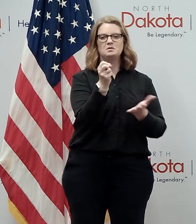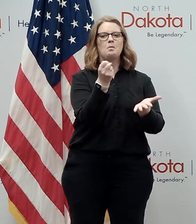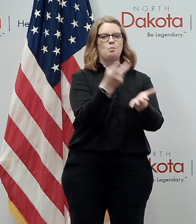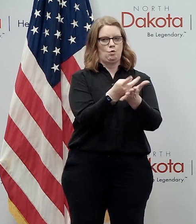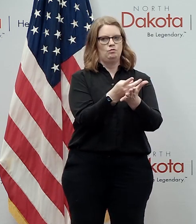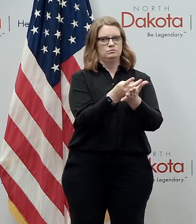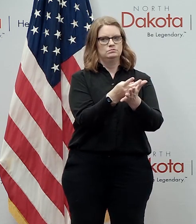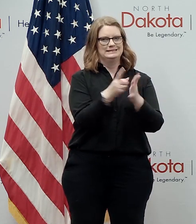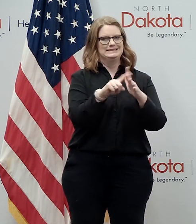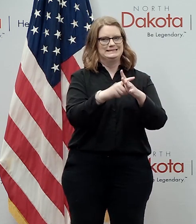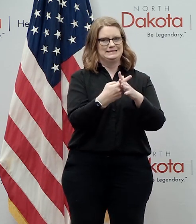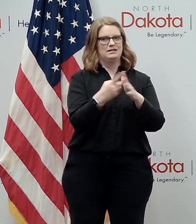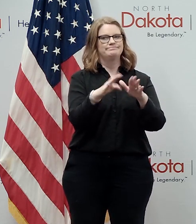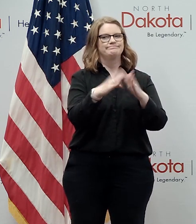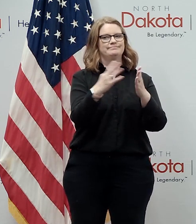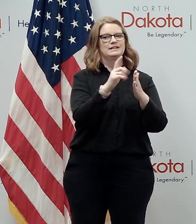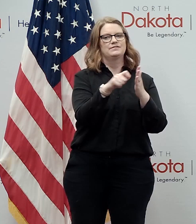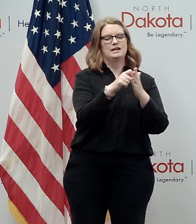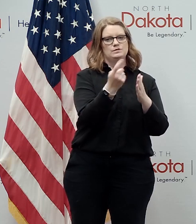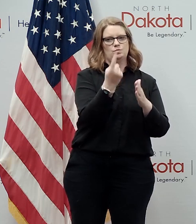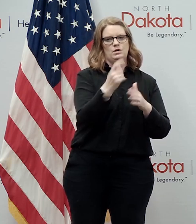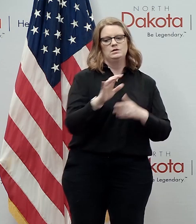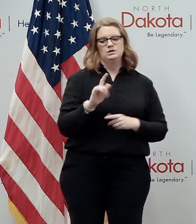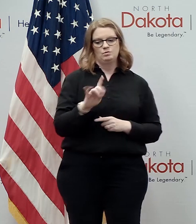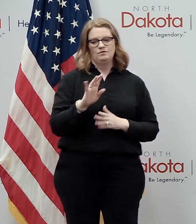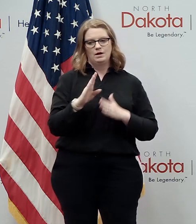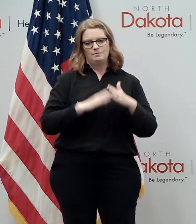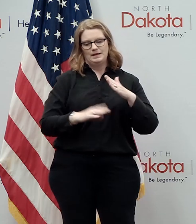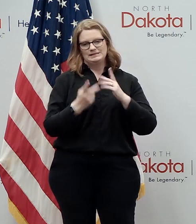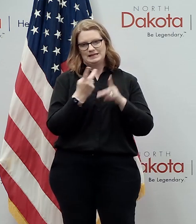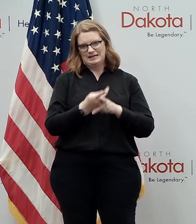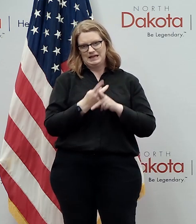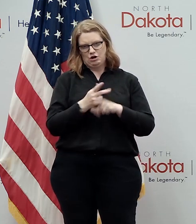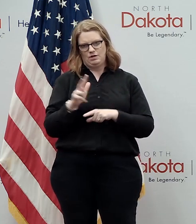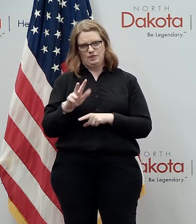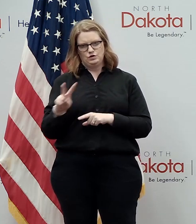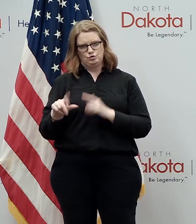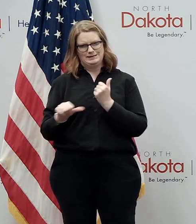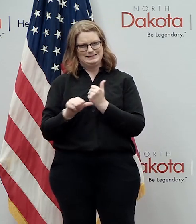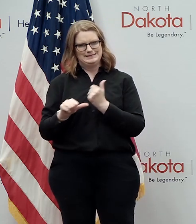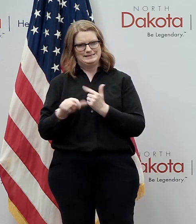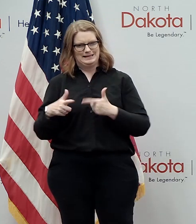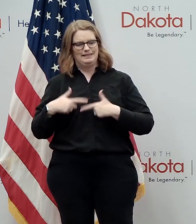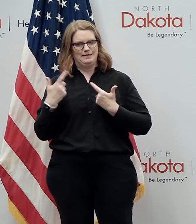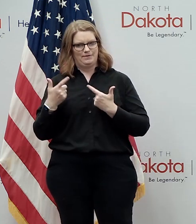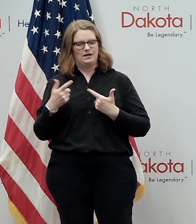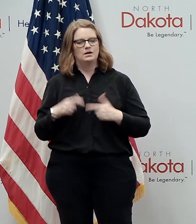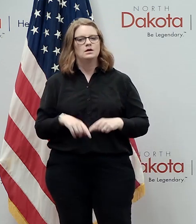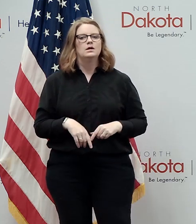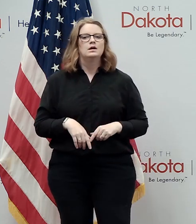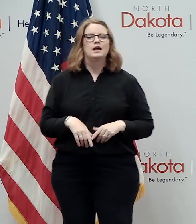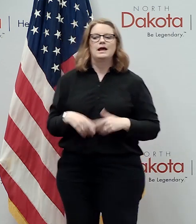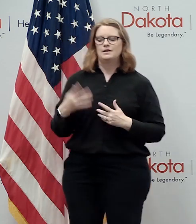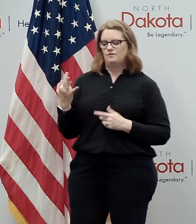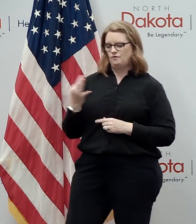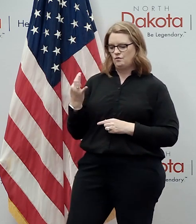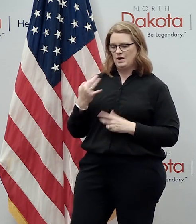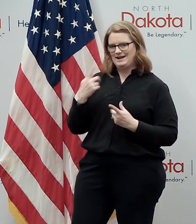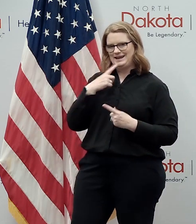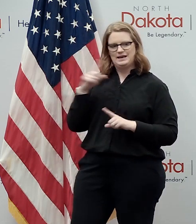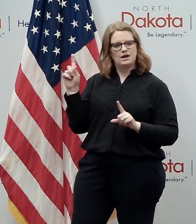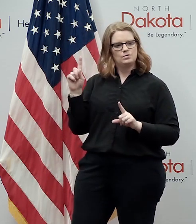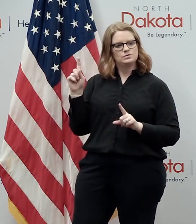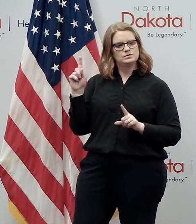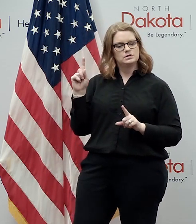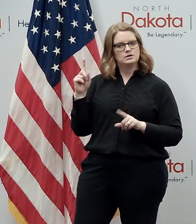enter phase one that excludes 40 skilled nursing 24 basic care and 32 assisted living we also on friday announced uh